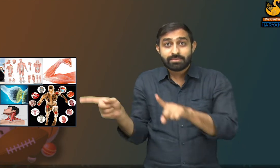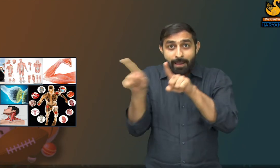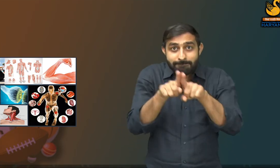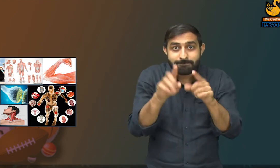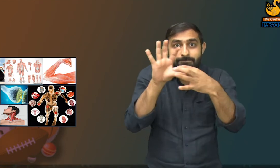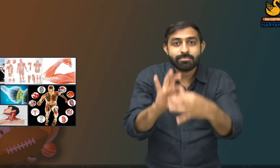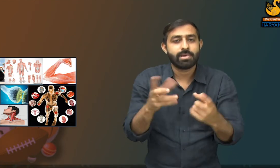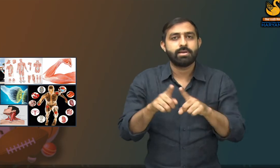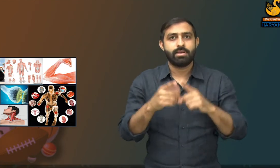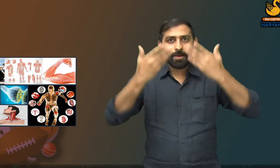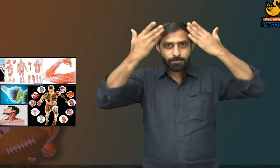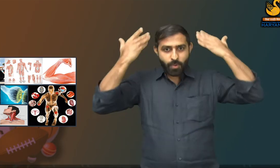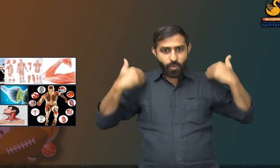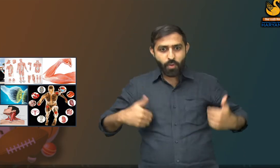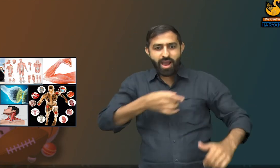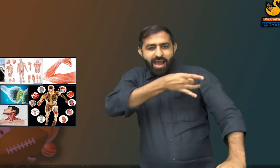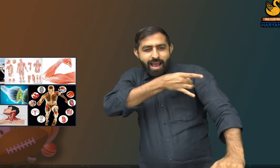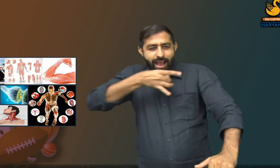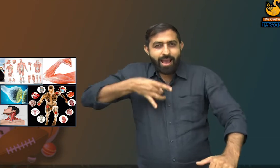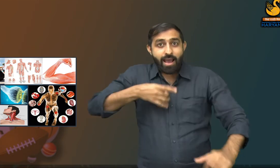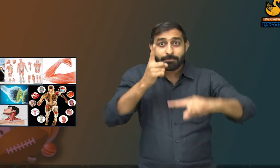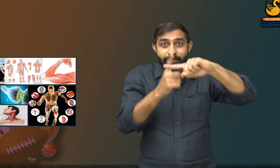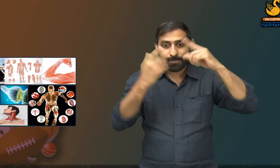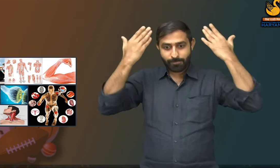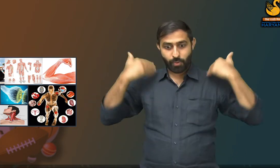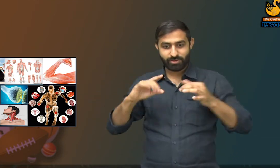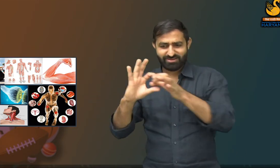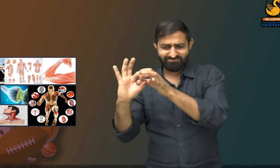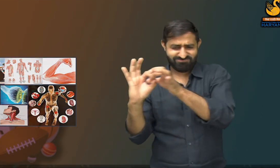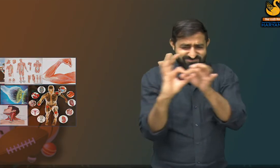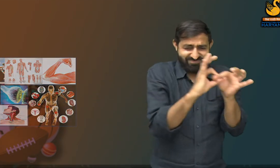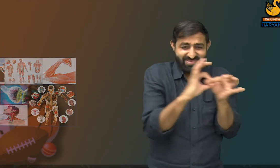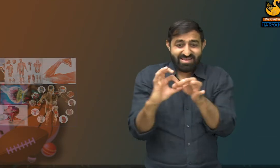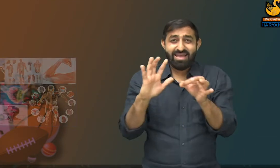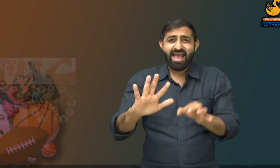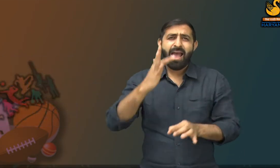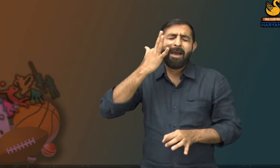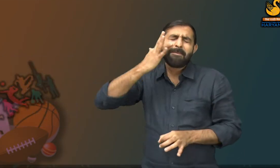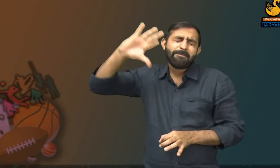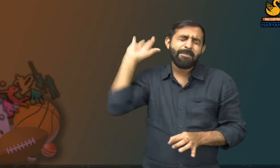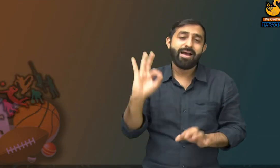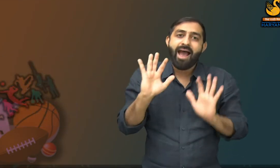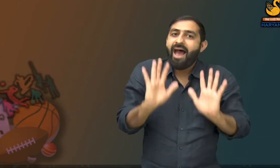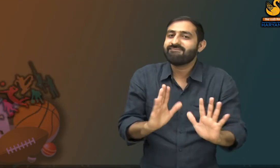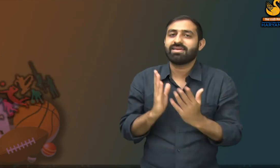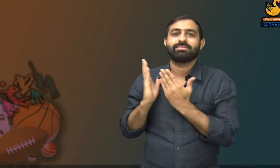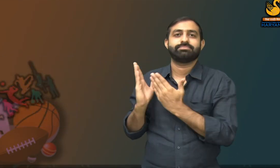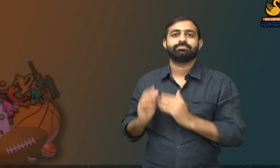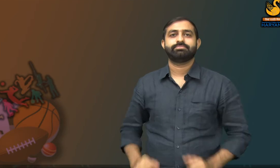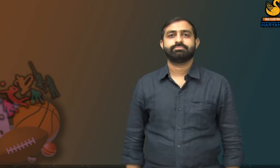It is important to understand both anatomy and physiology. Both are closely related.